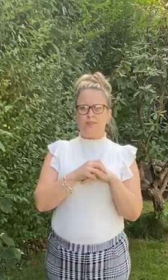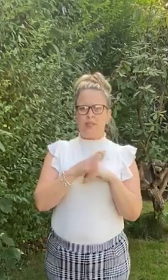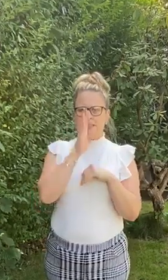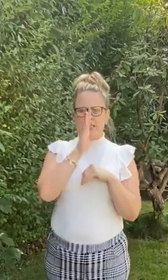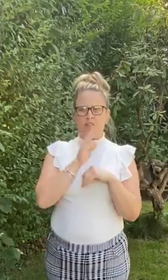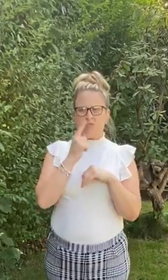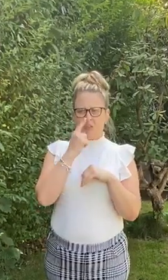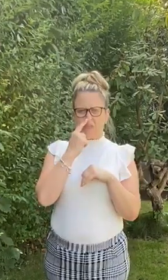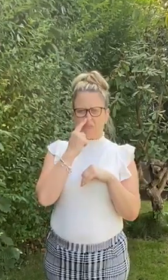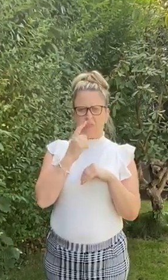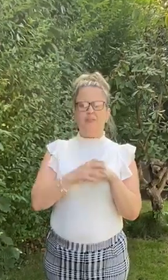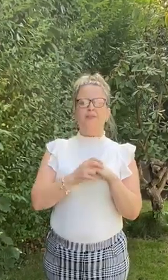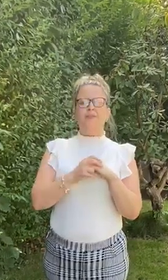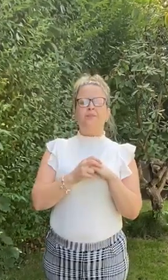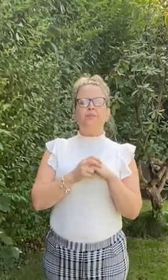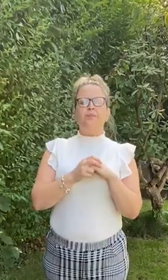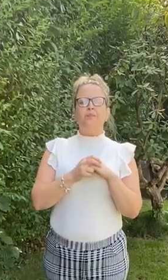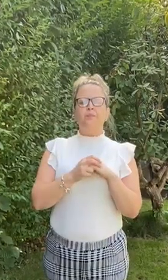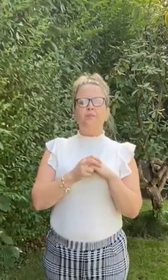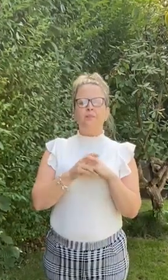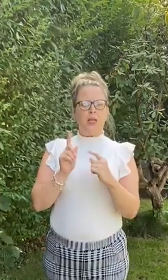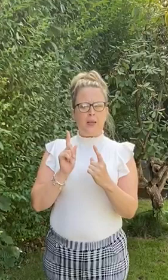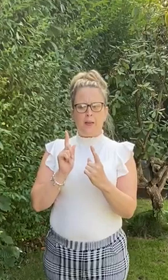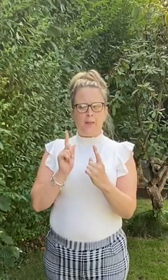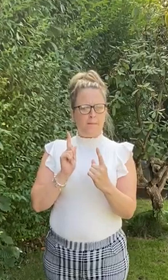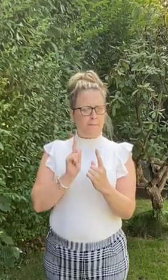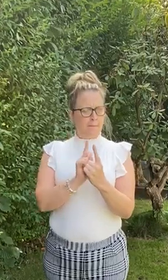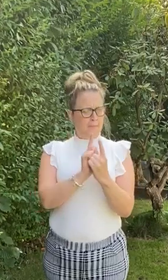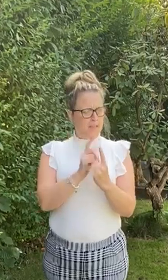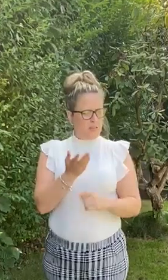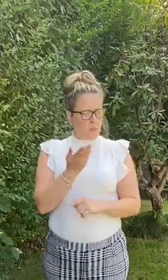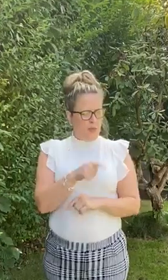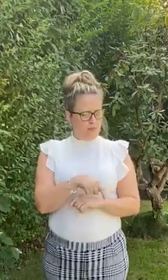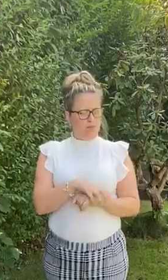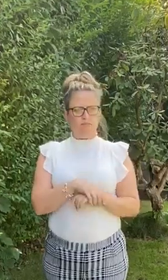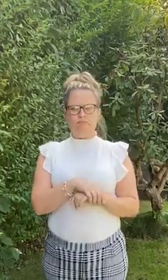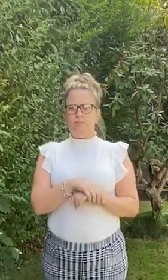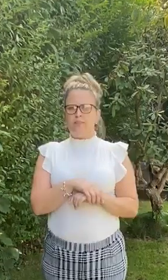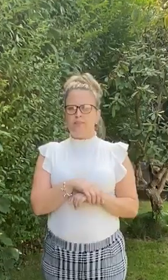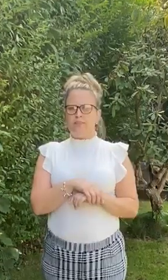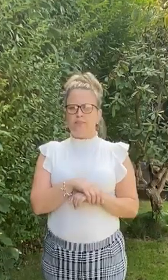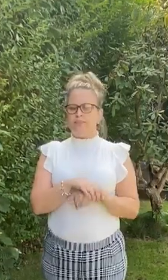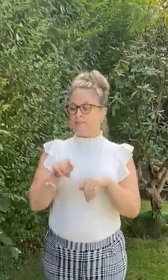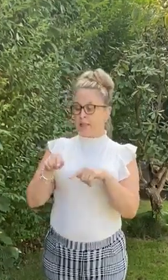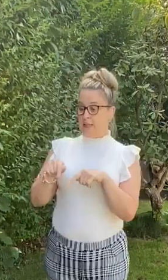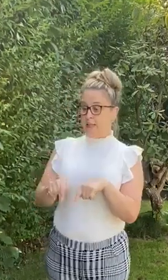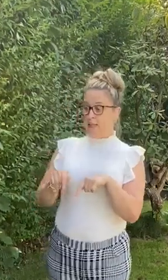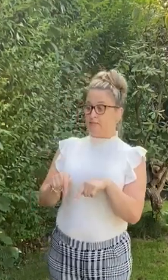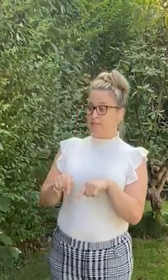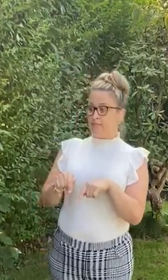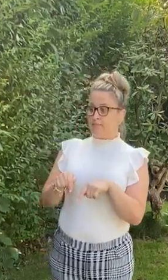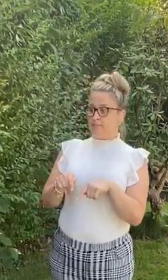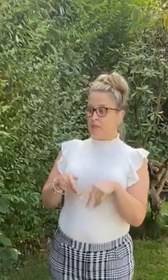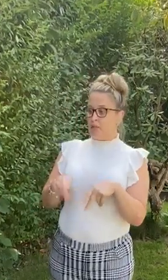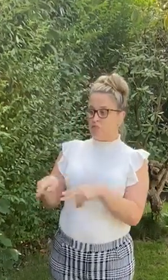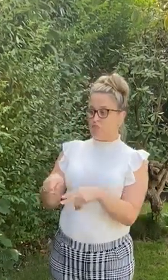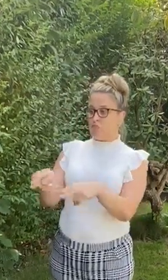Where are you meeting him? Here, by this stream. And his favourite